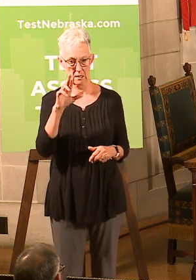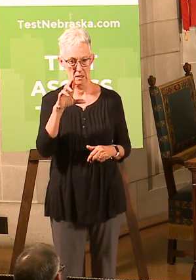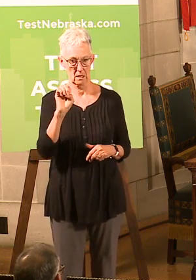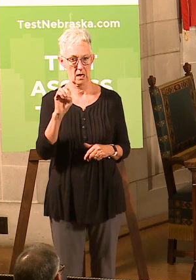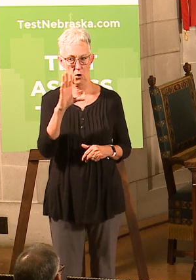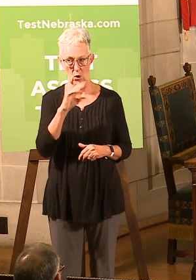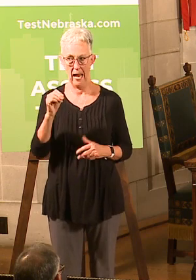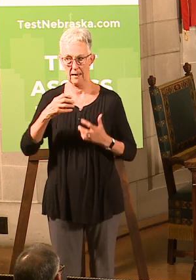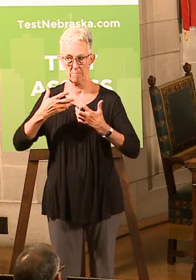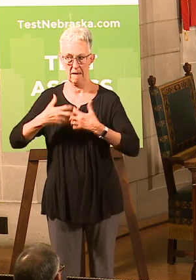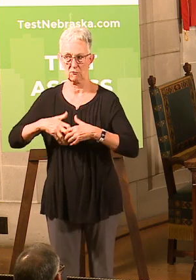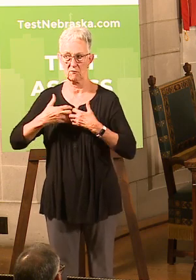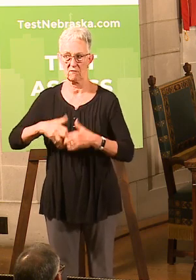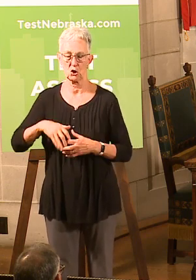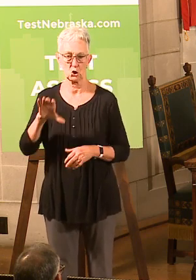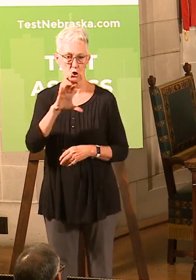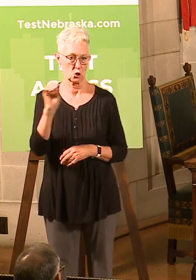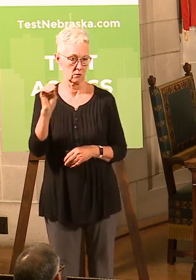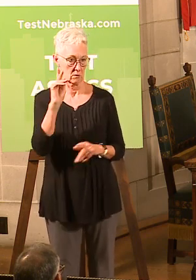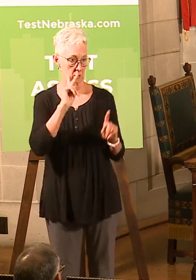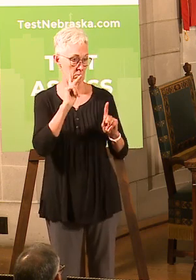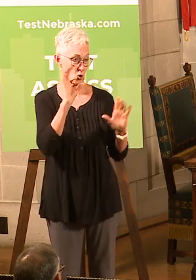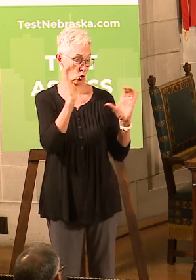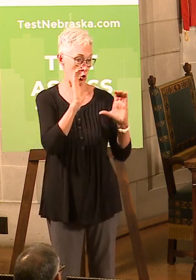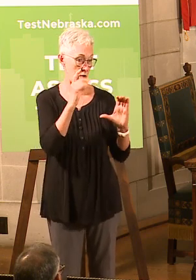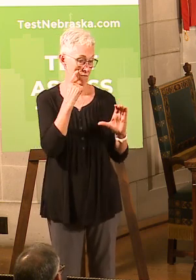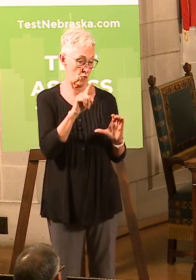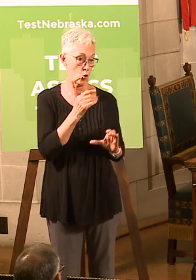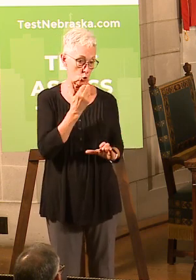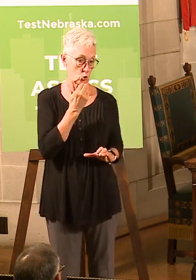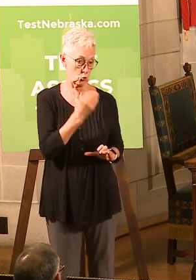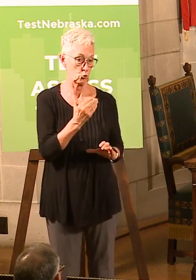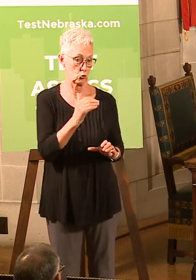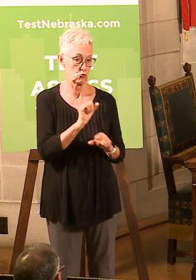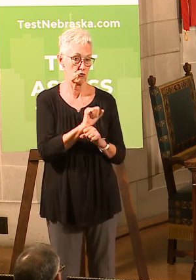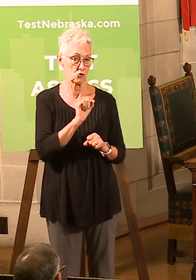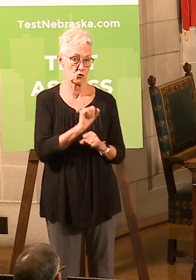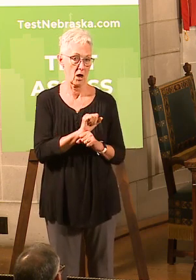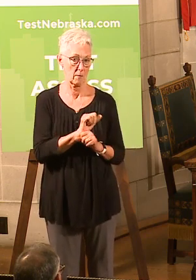looking for good jobs that offer steady employment.